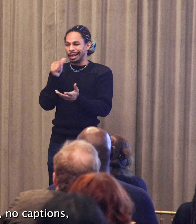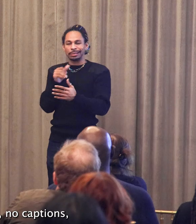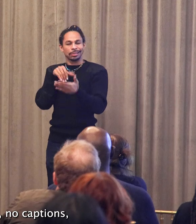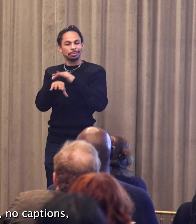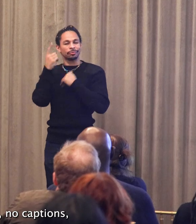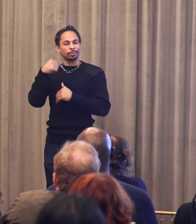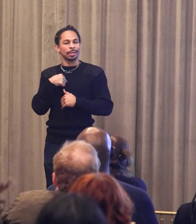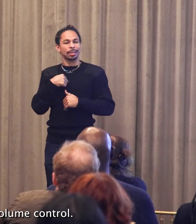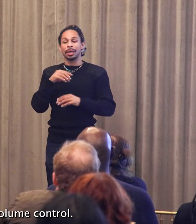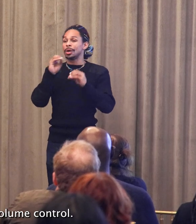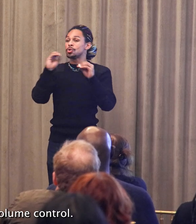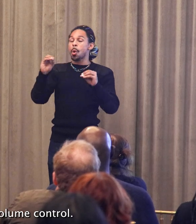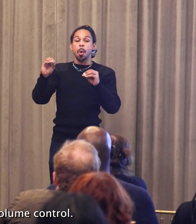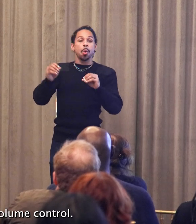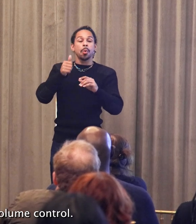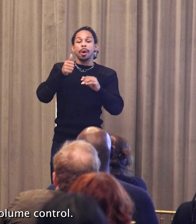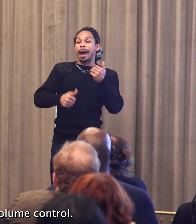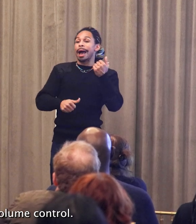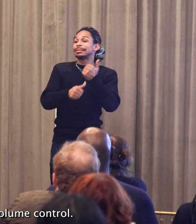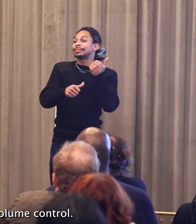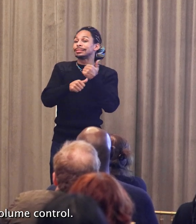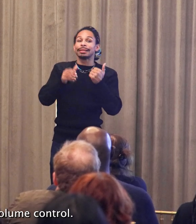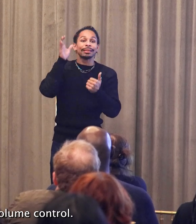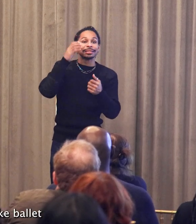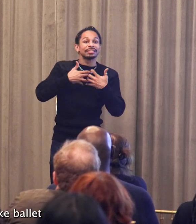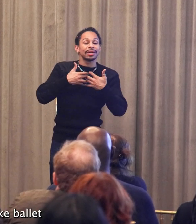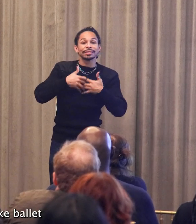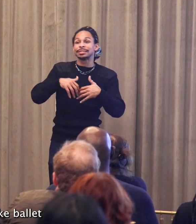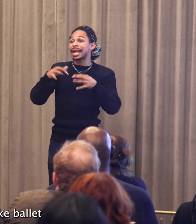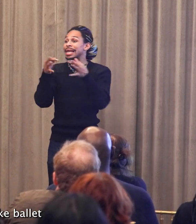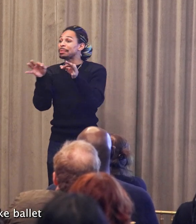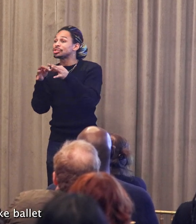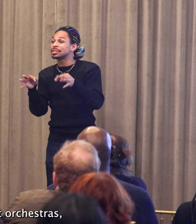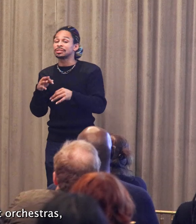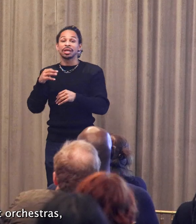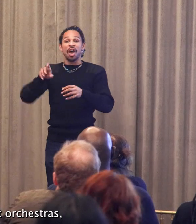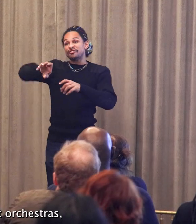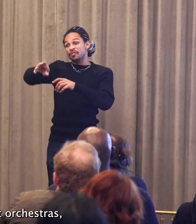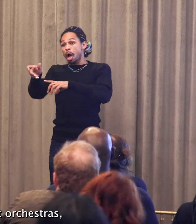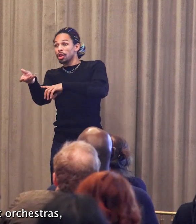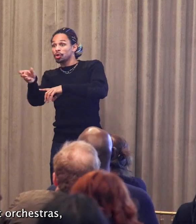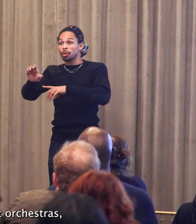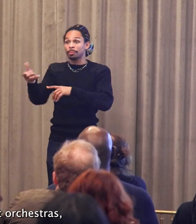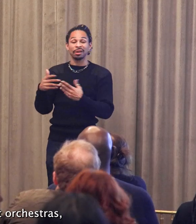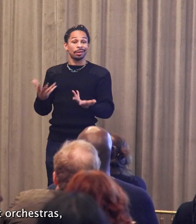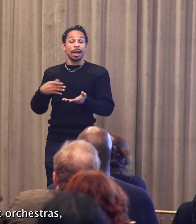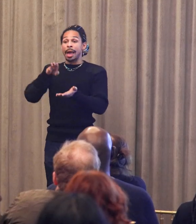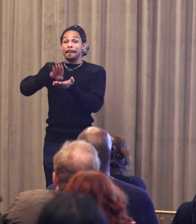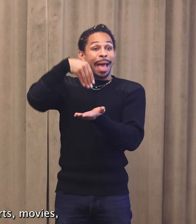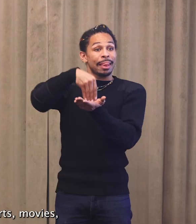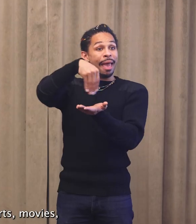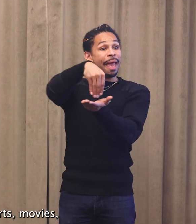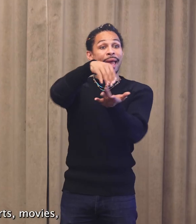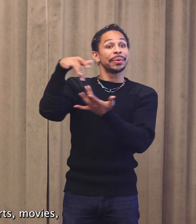no captions, hardly even any volume controls. So things like ballet classes, student orchestras,